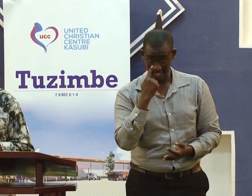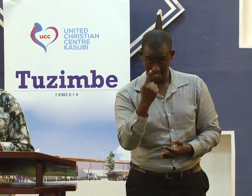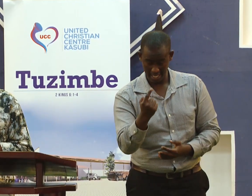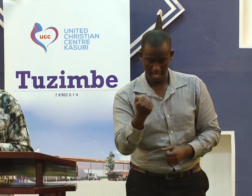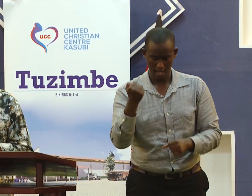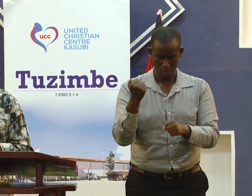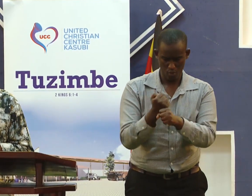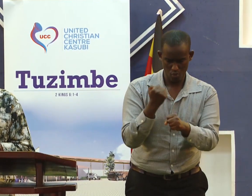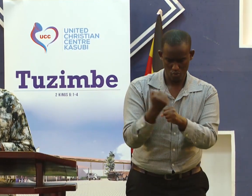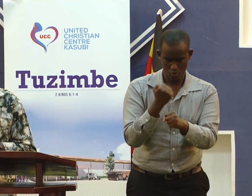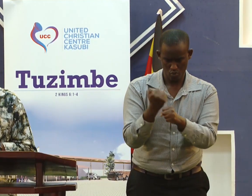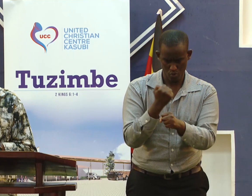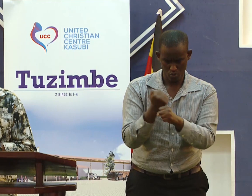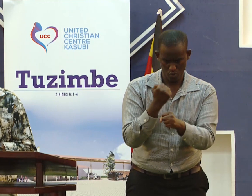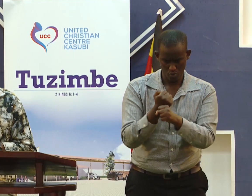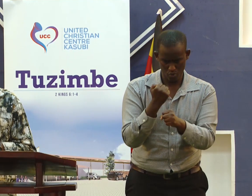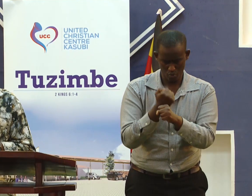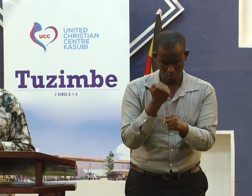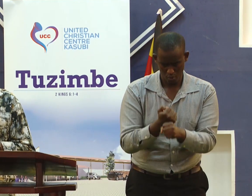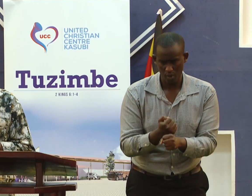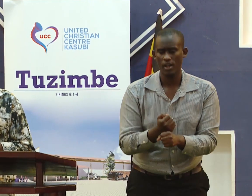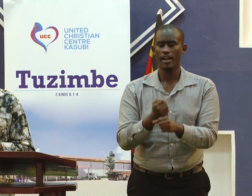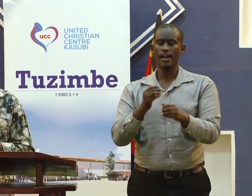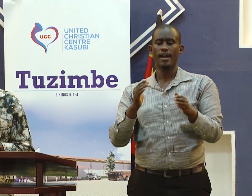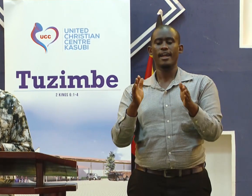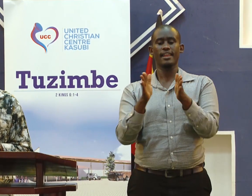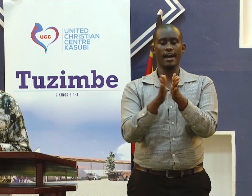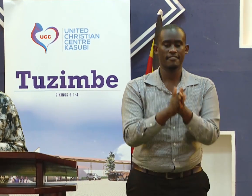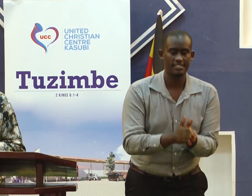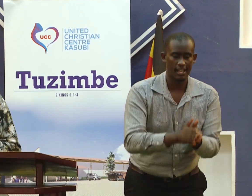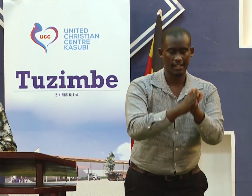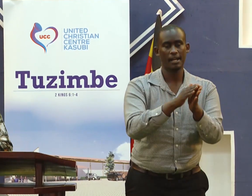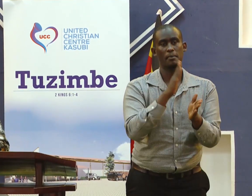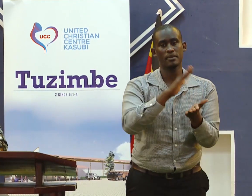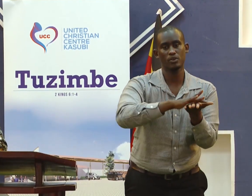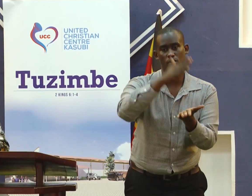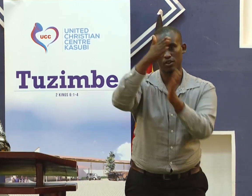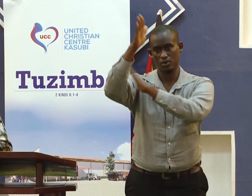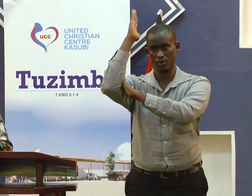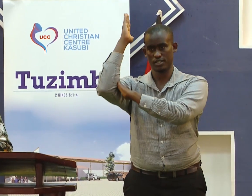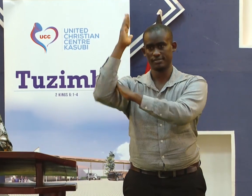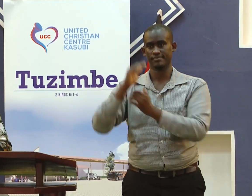That whatever our eyes see and we ought to do it, let us do it for the glory of God.